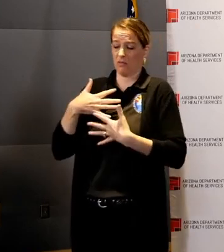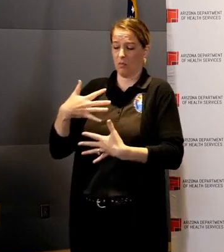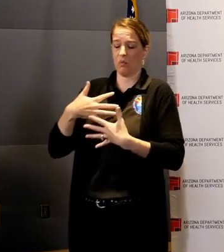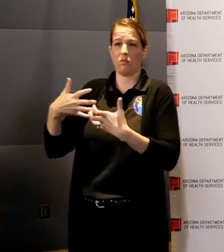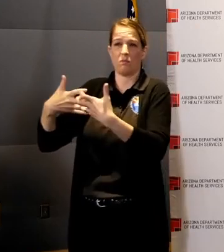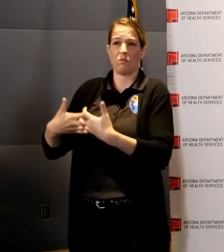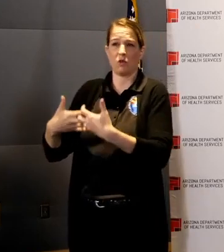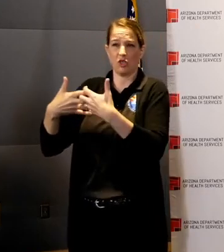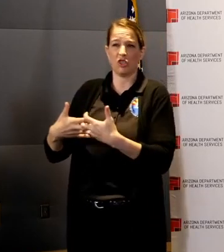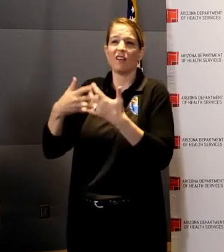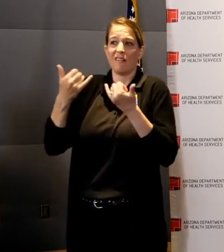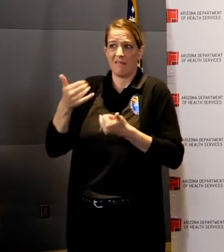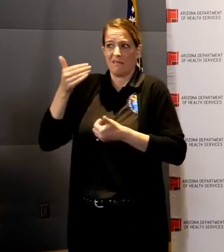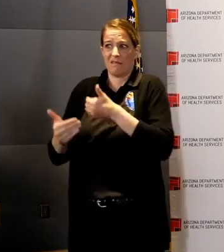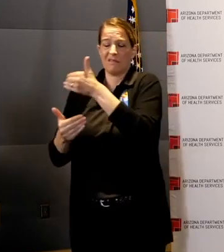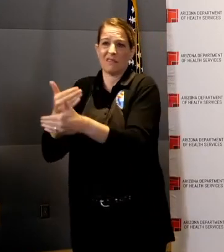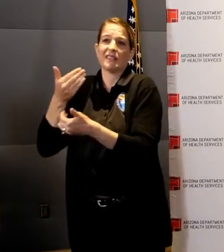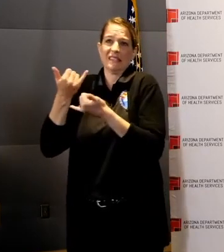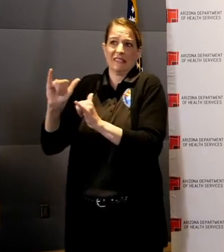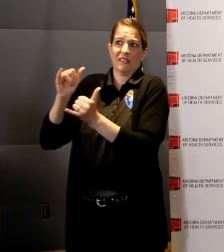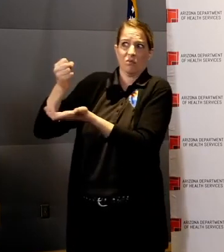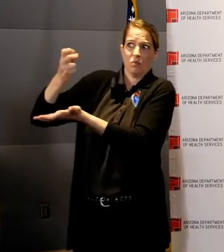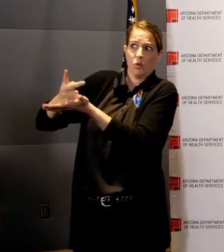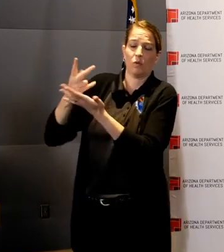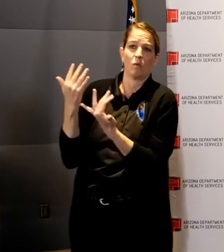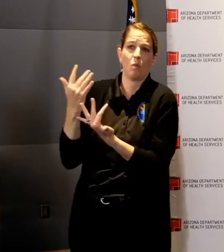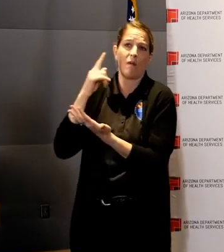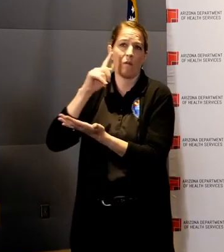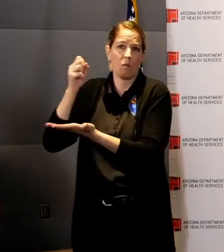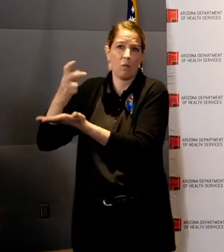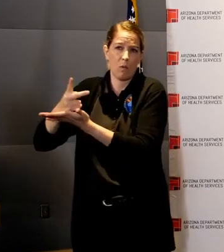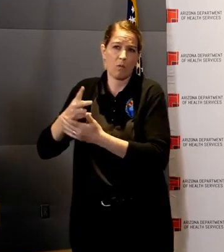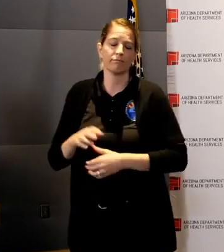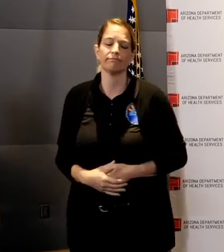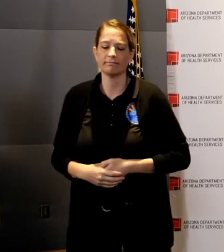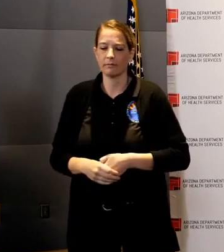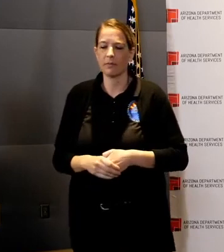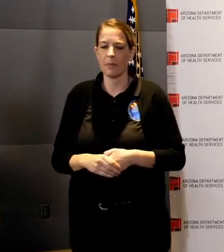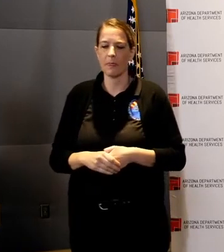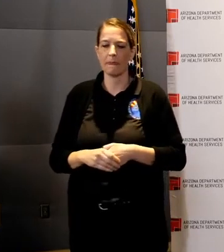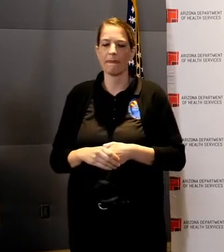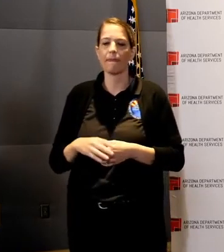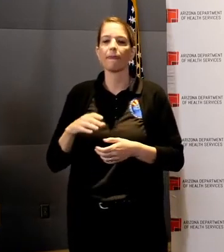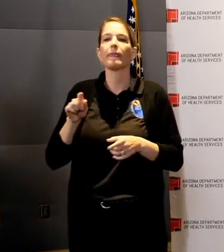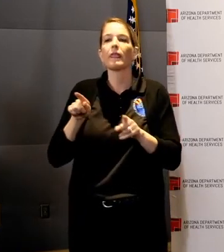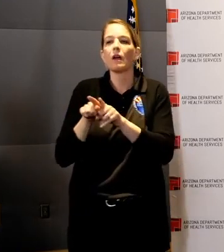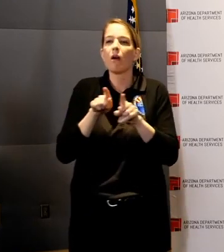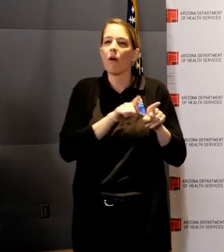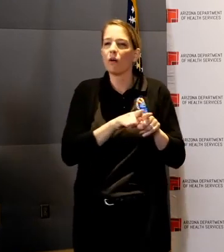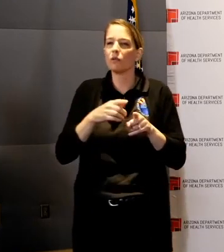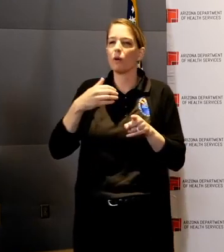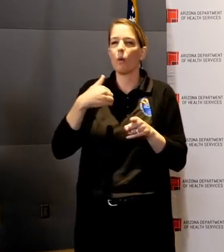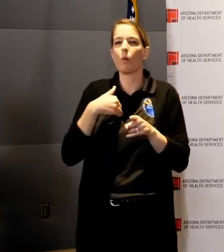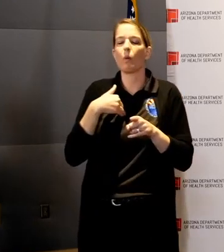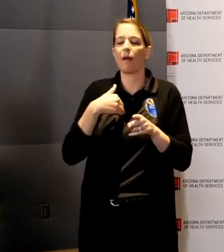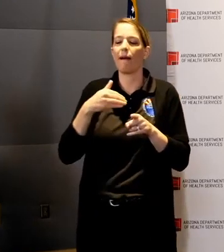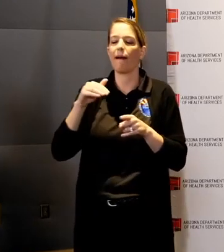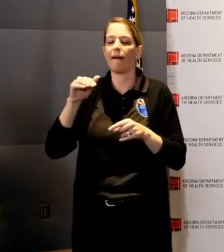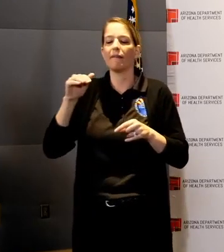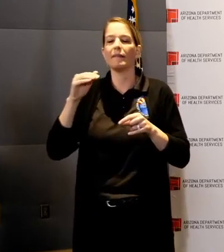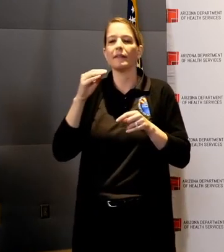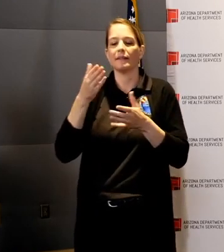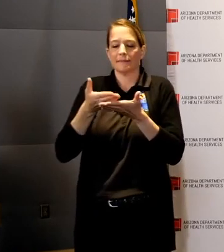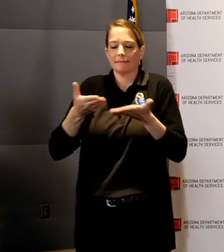And earlier today, the FDA released guidance to safely convert anesthesiology devices used in outpatient